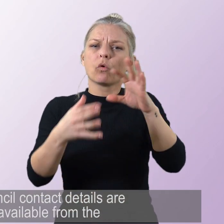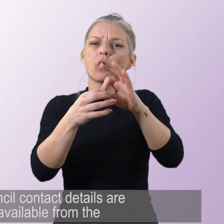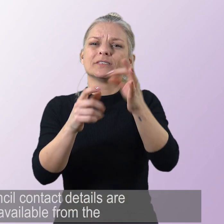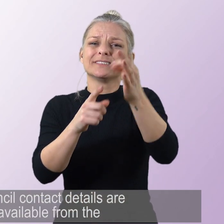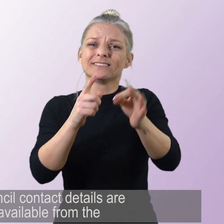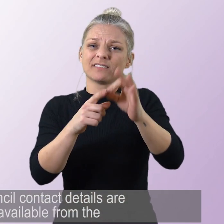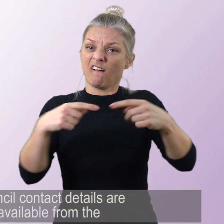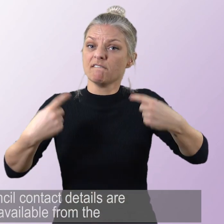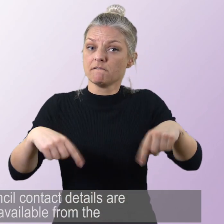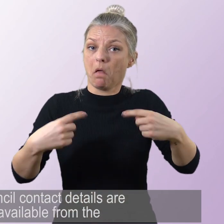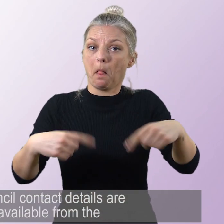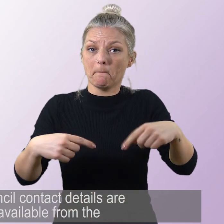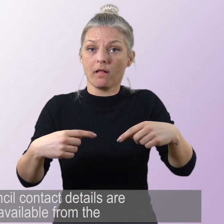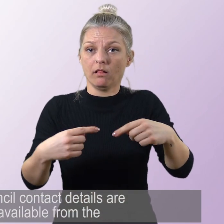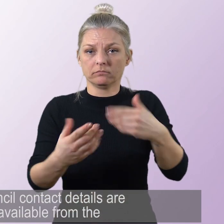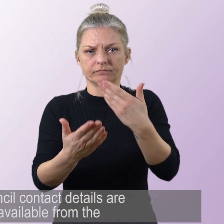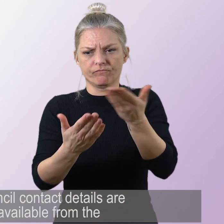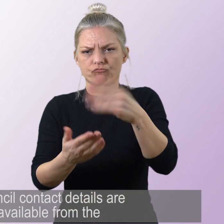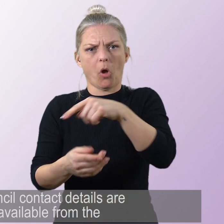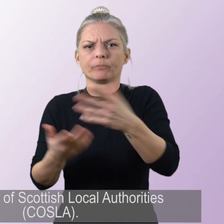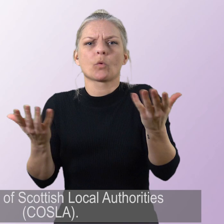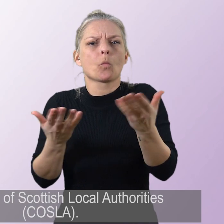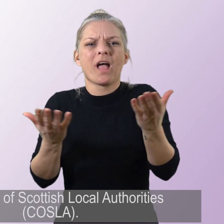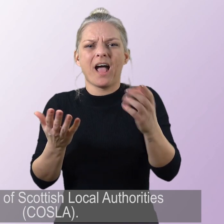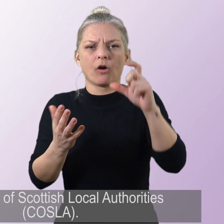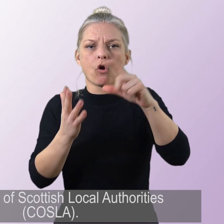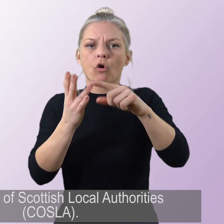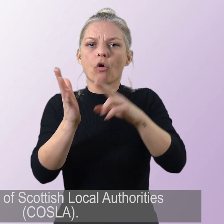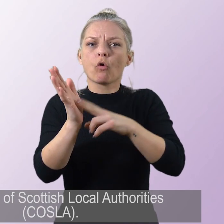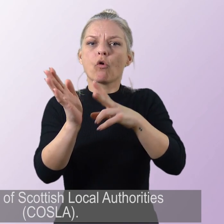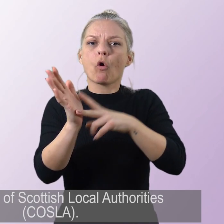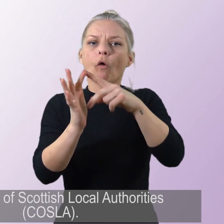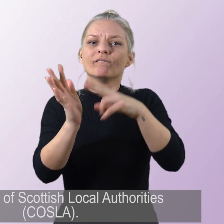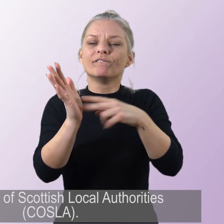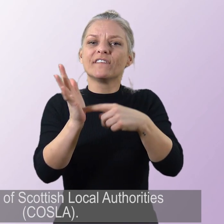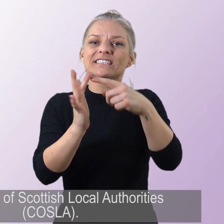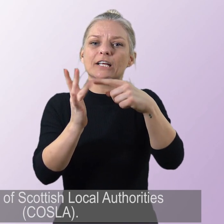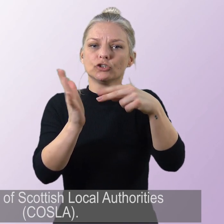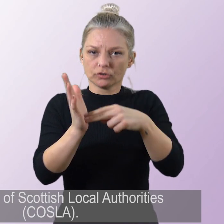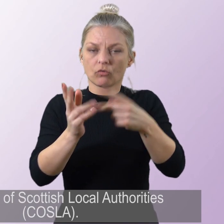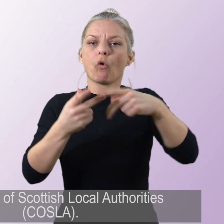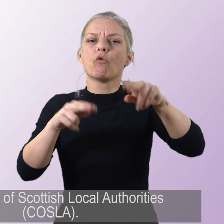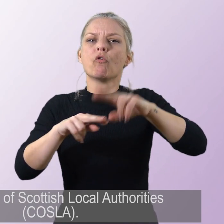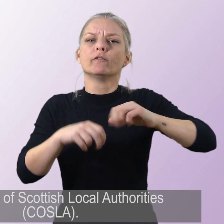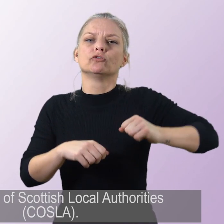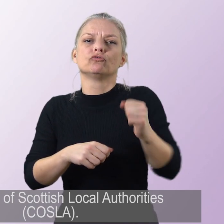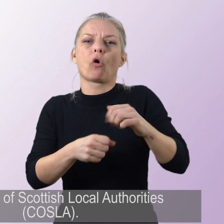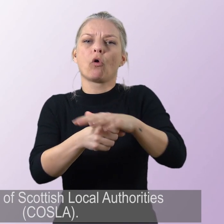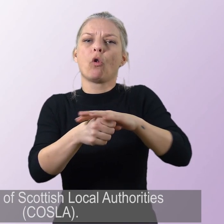Council contact details are available from the Convention of Scottish Local Authorities, COSLA.